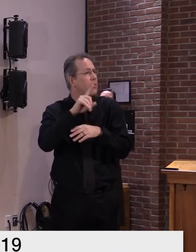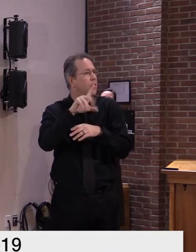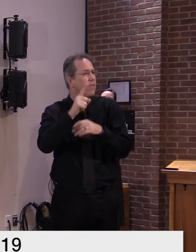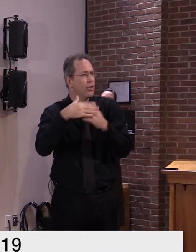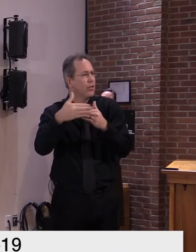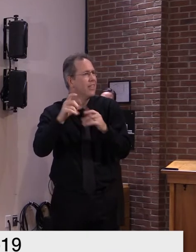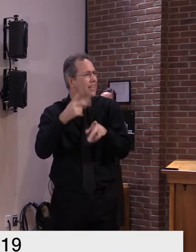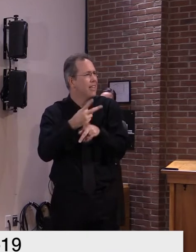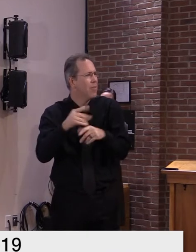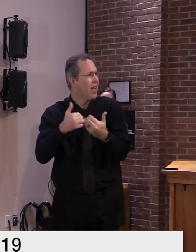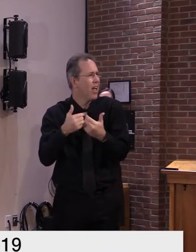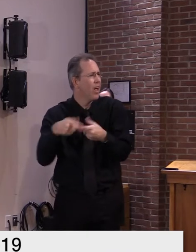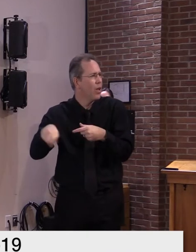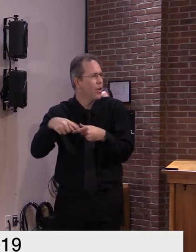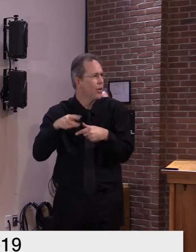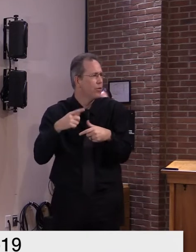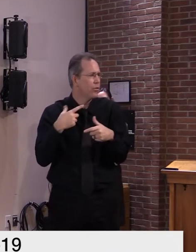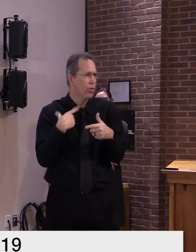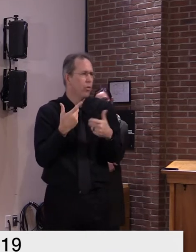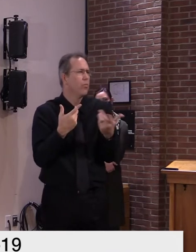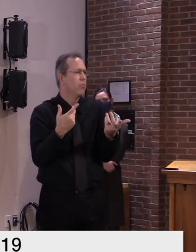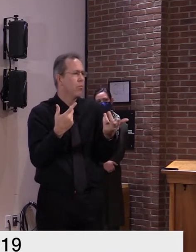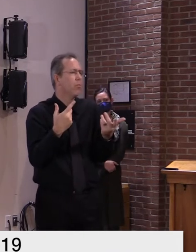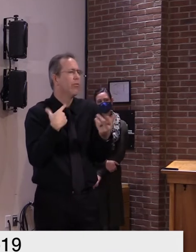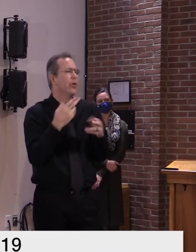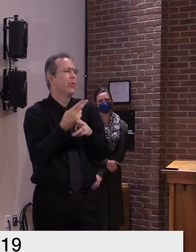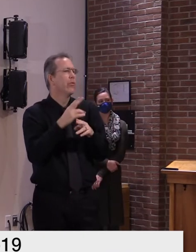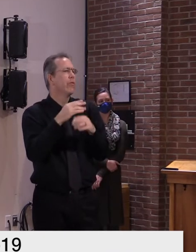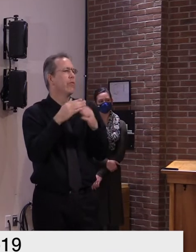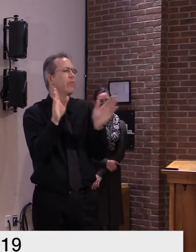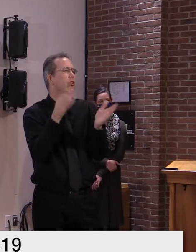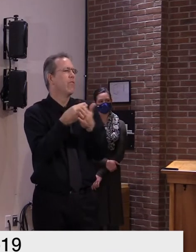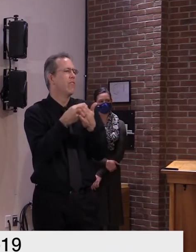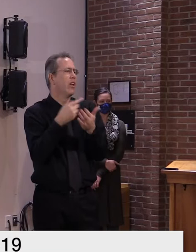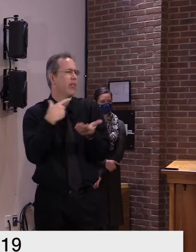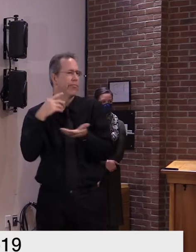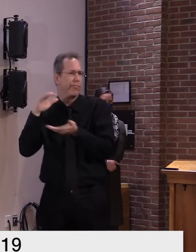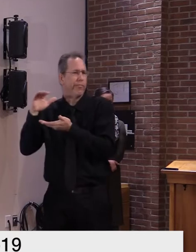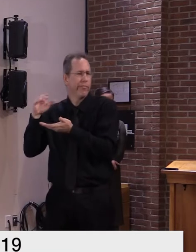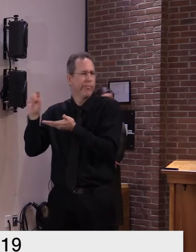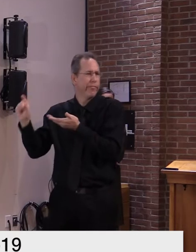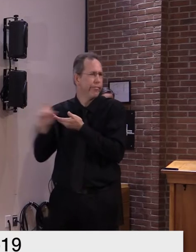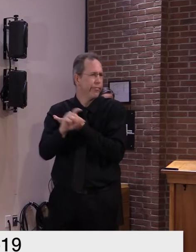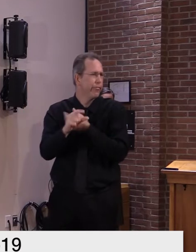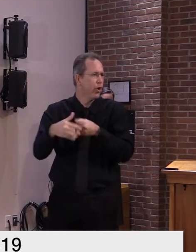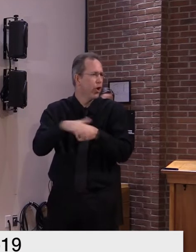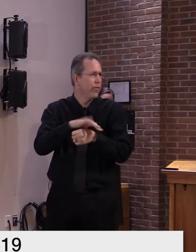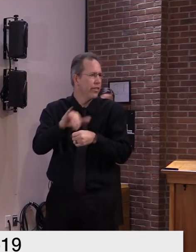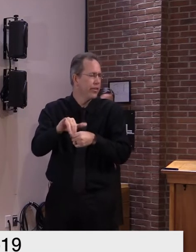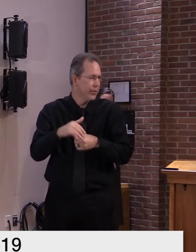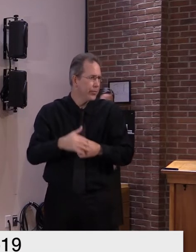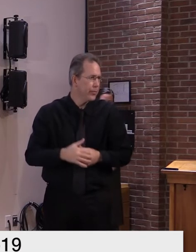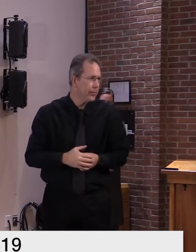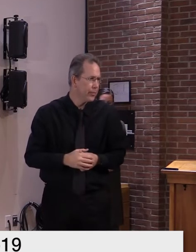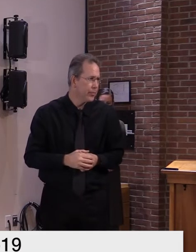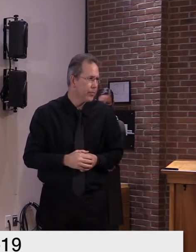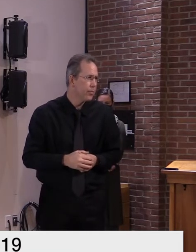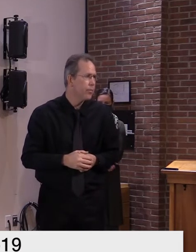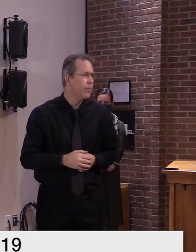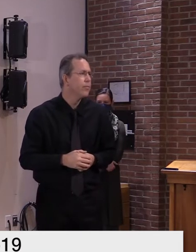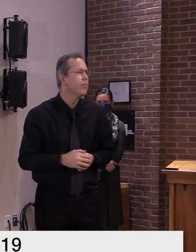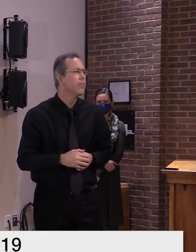uh general fund money in in this regard to do that contract contract extension for